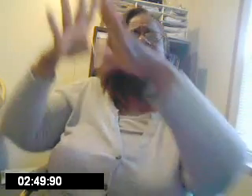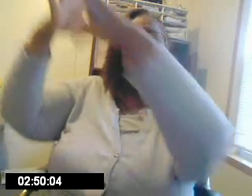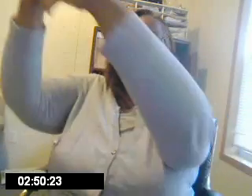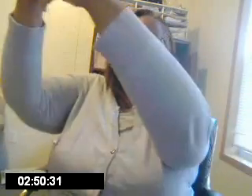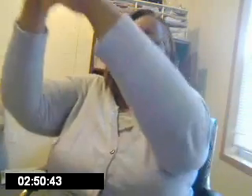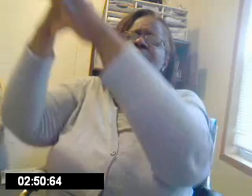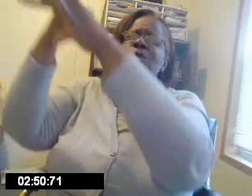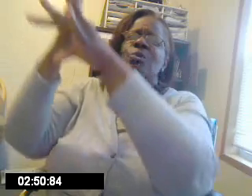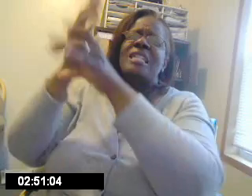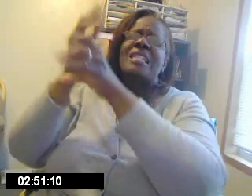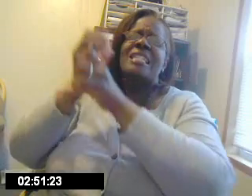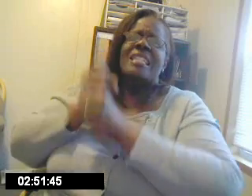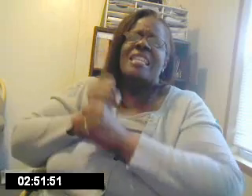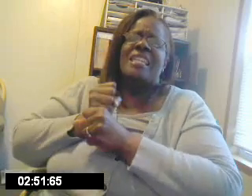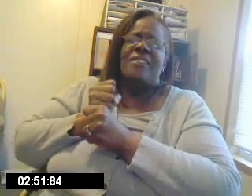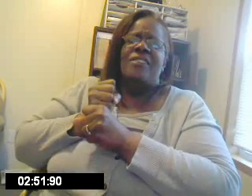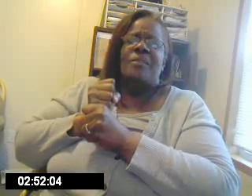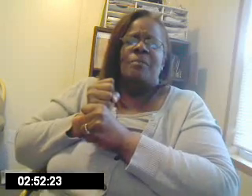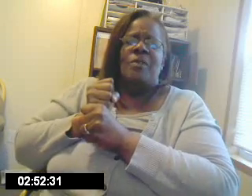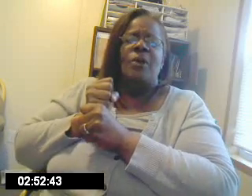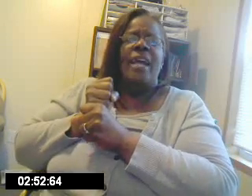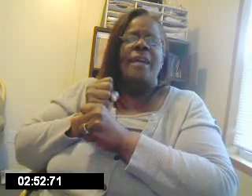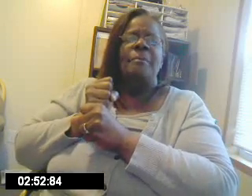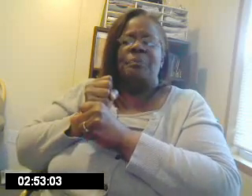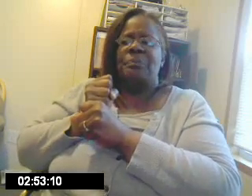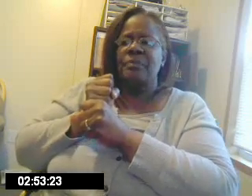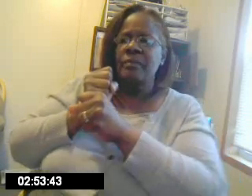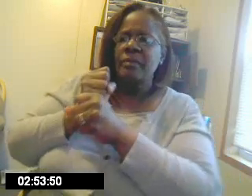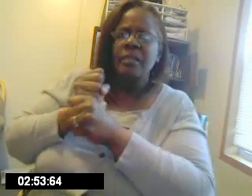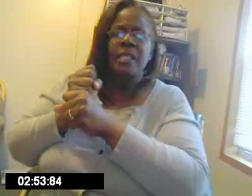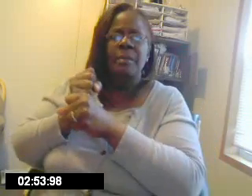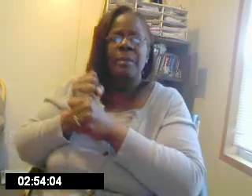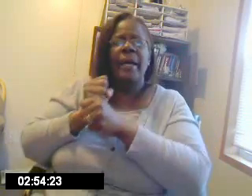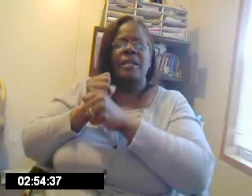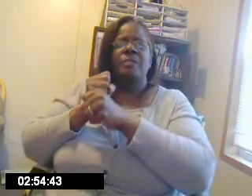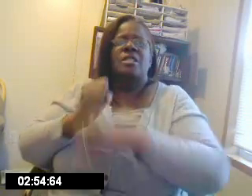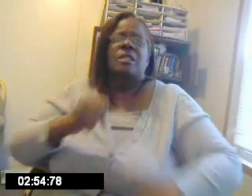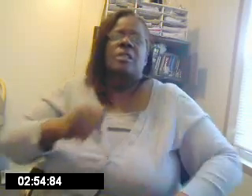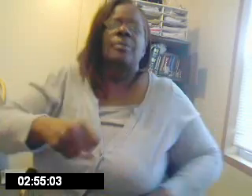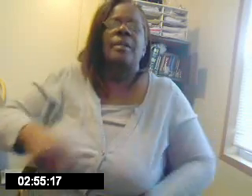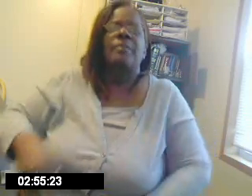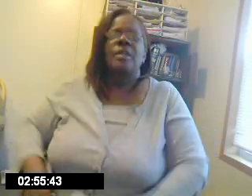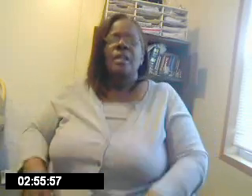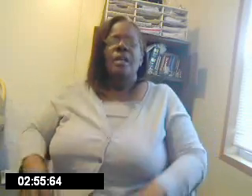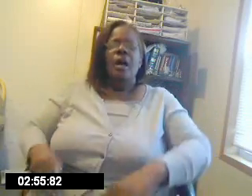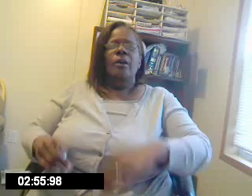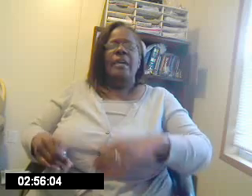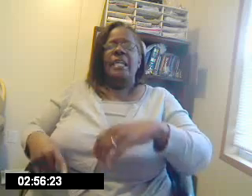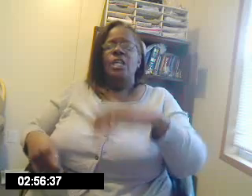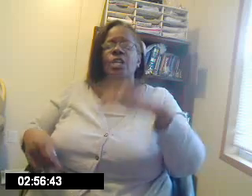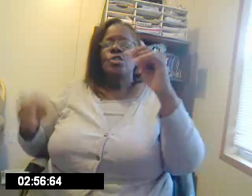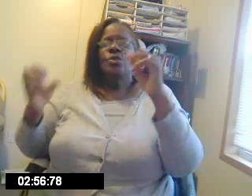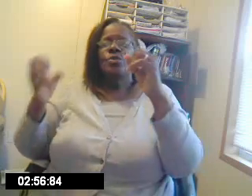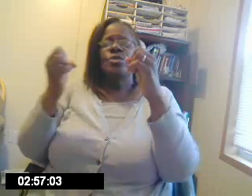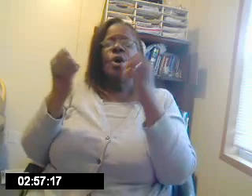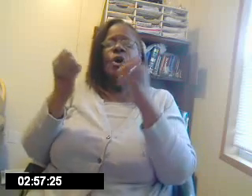received. Okay. Okay. Let me back up just a little bit. Okay. So, so